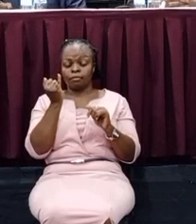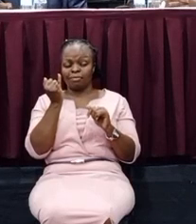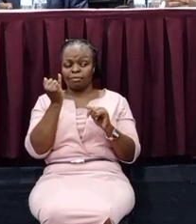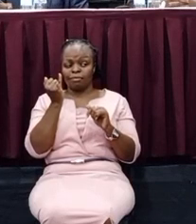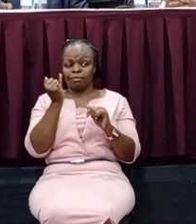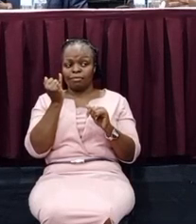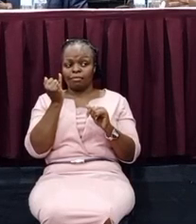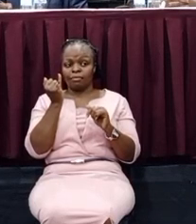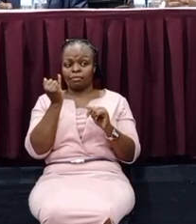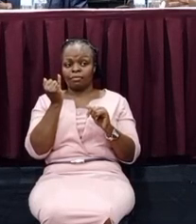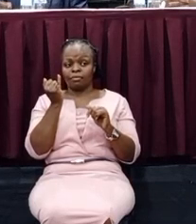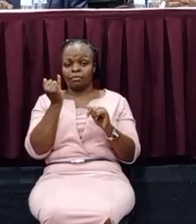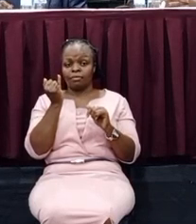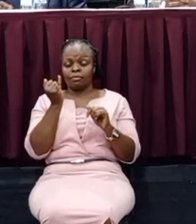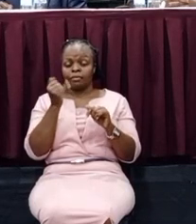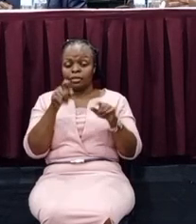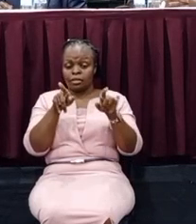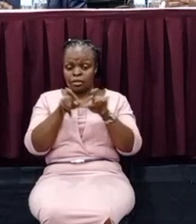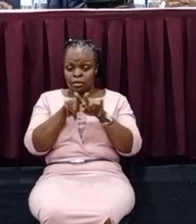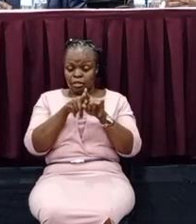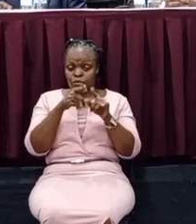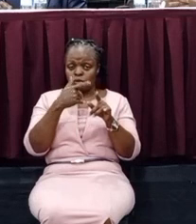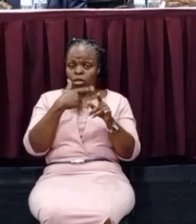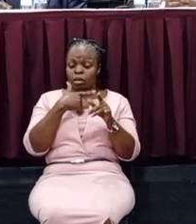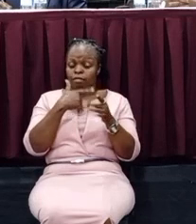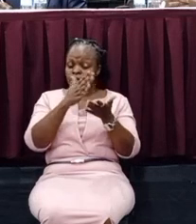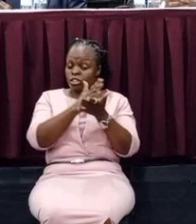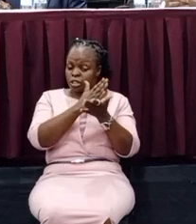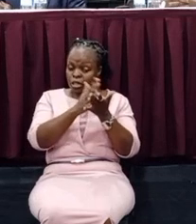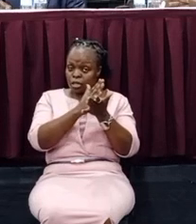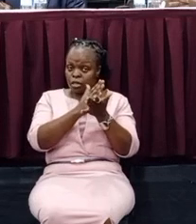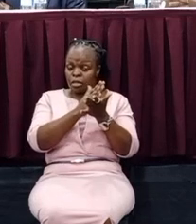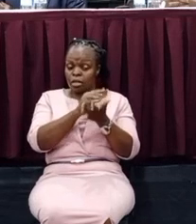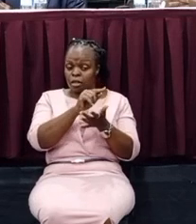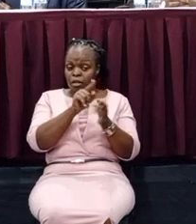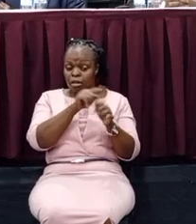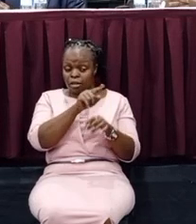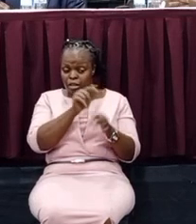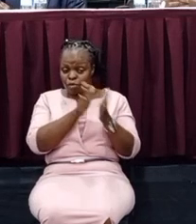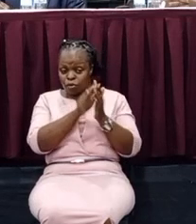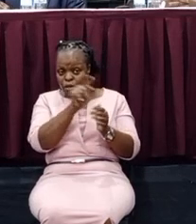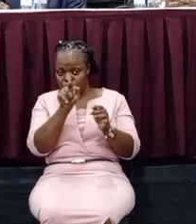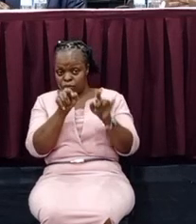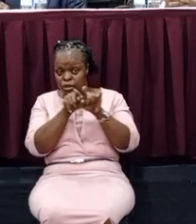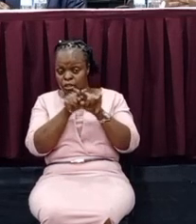And we have shared them with you. They are also on our website. We will also take you through those regulations.